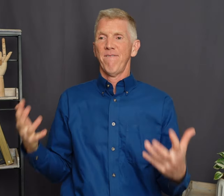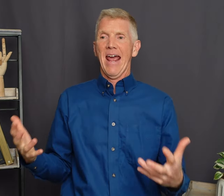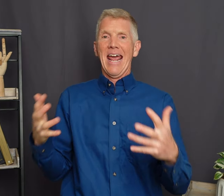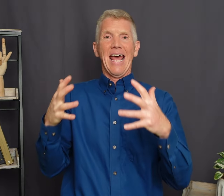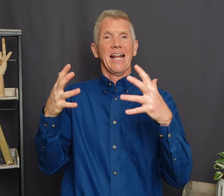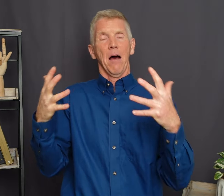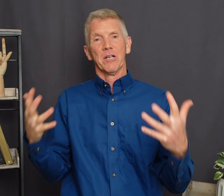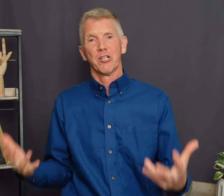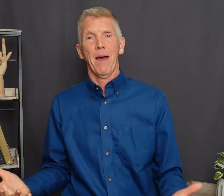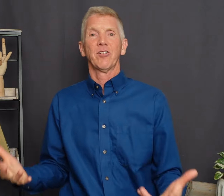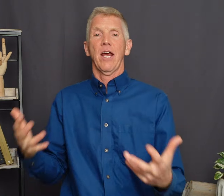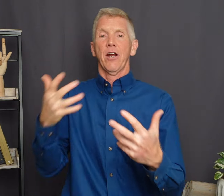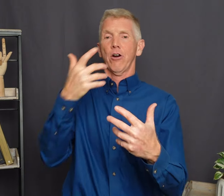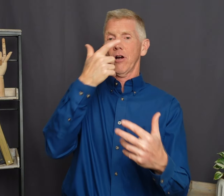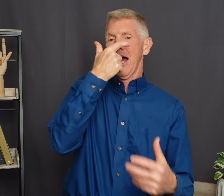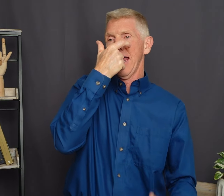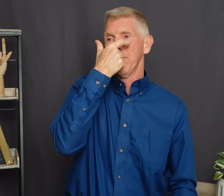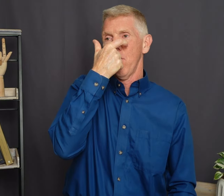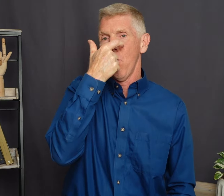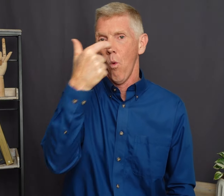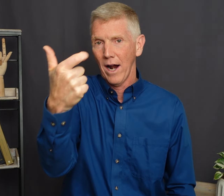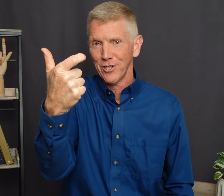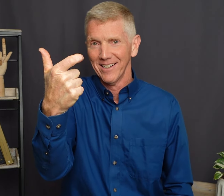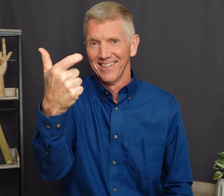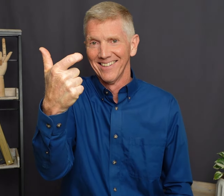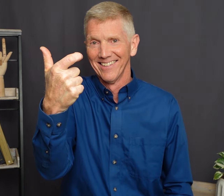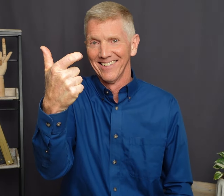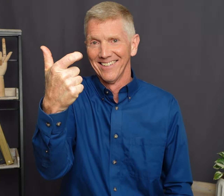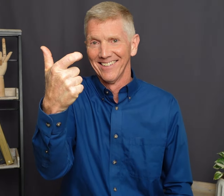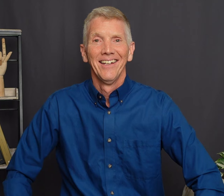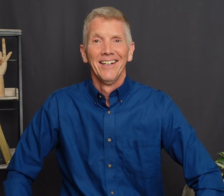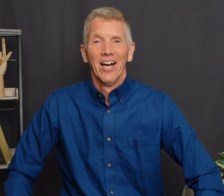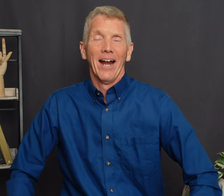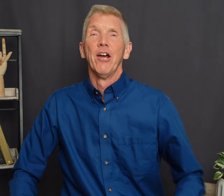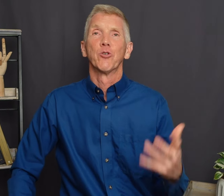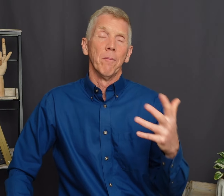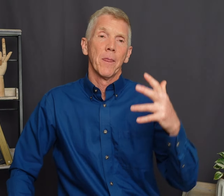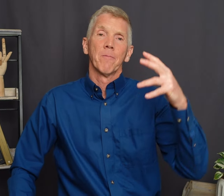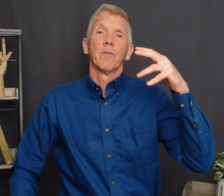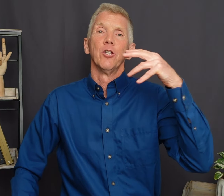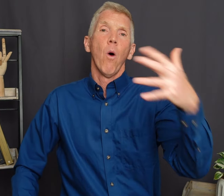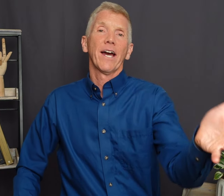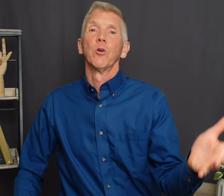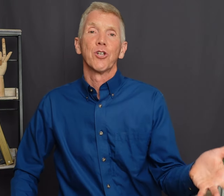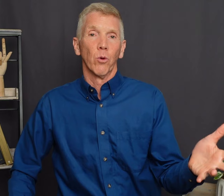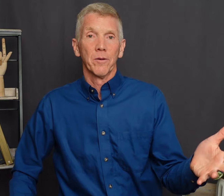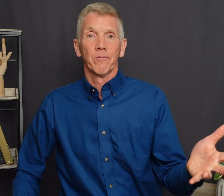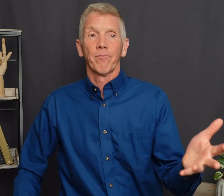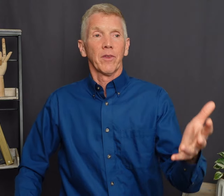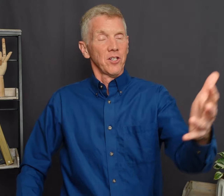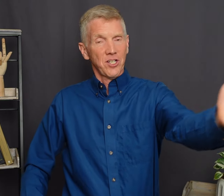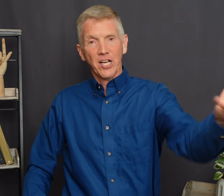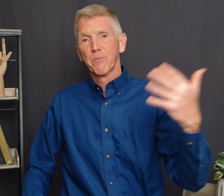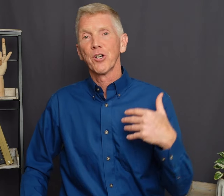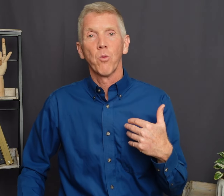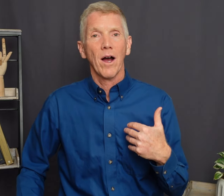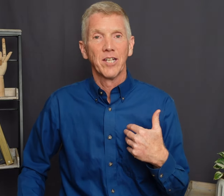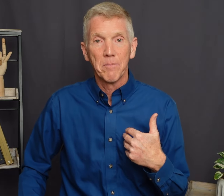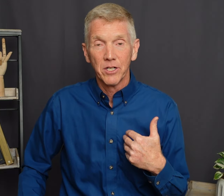fan I'm a spectator I am watching Alright Here's one You walk into a store Salesperson walks up to